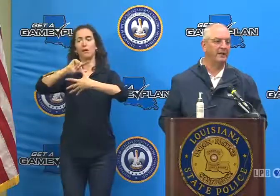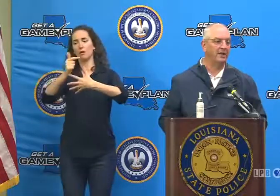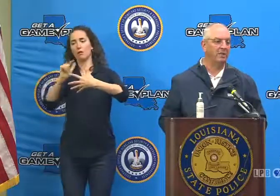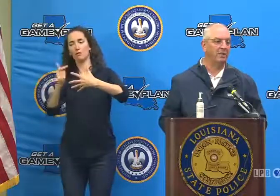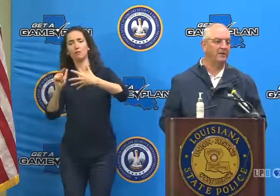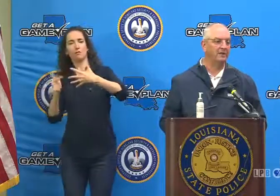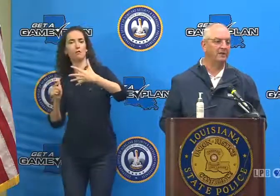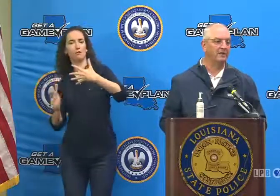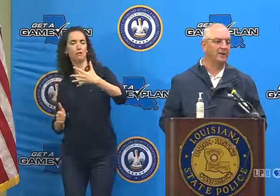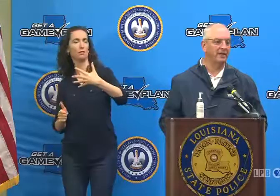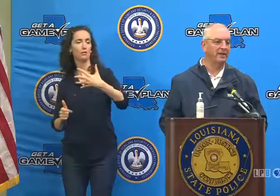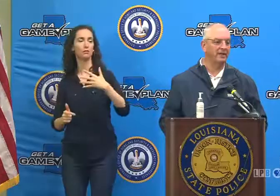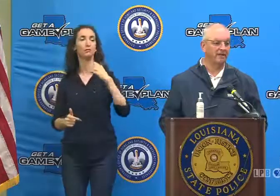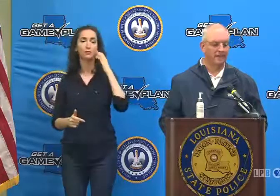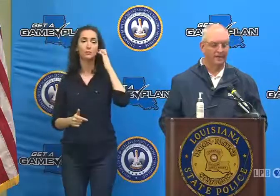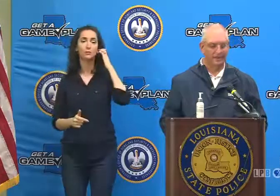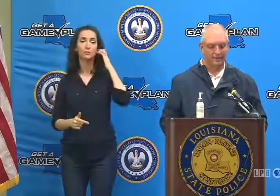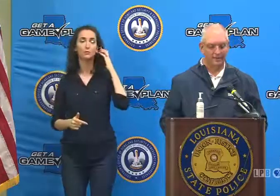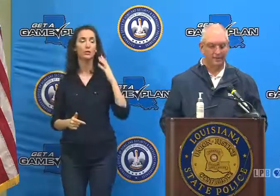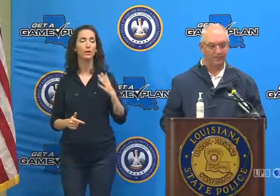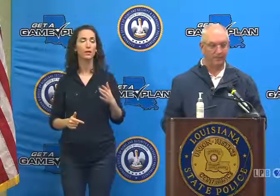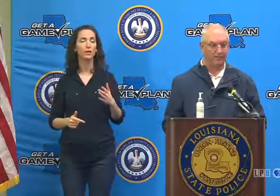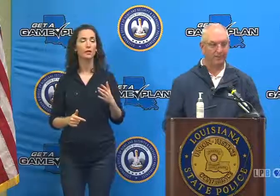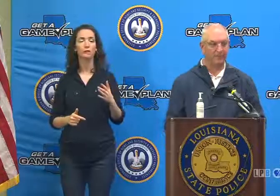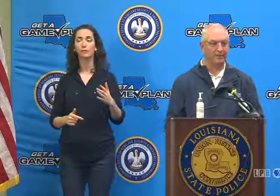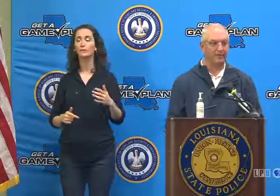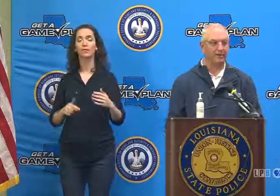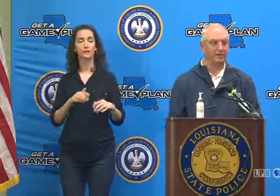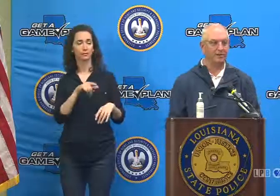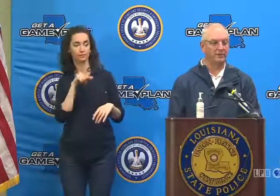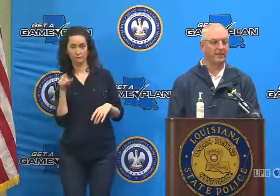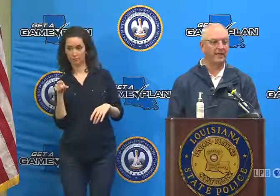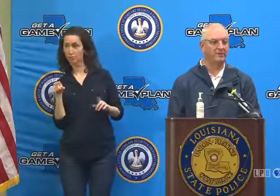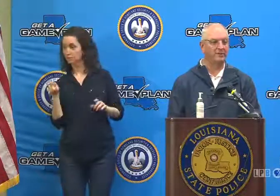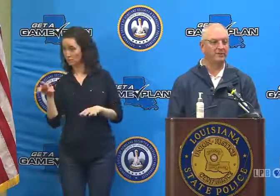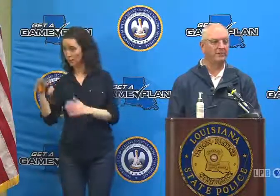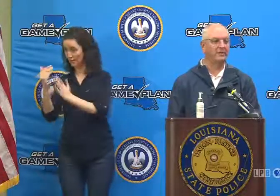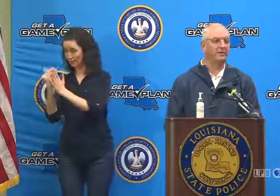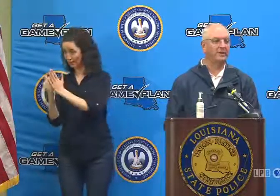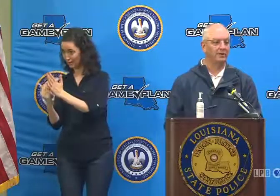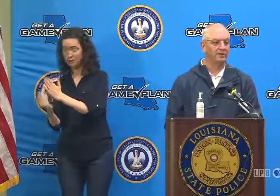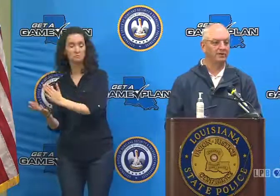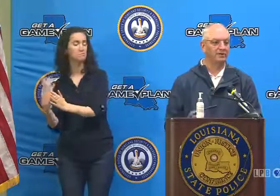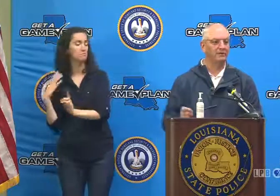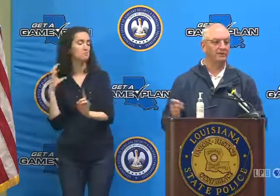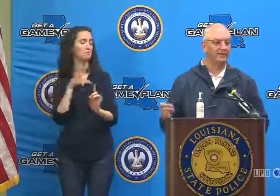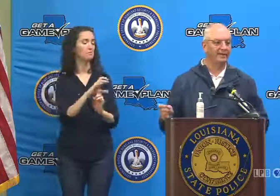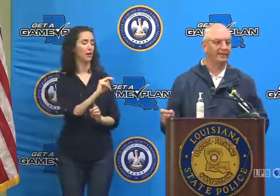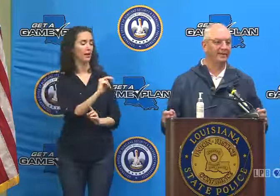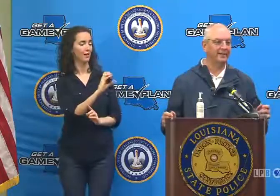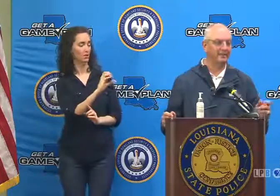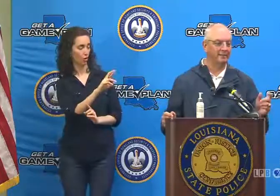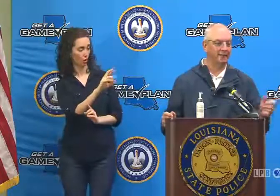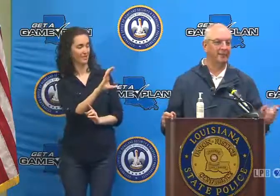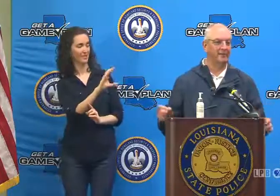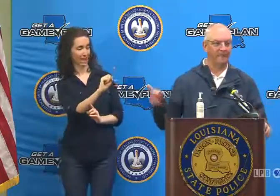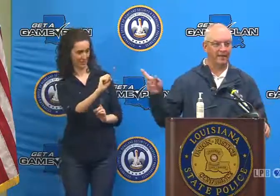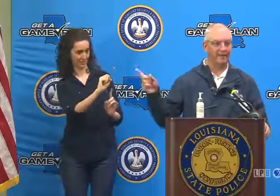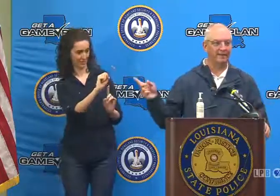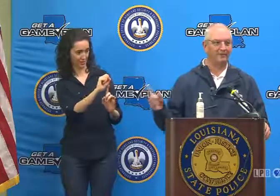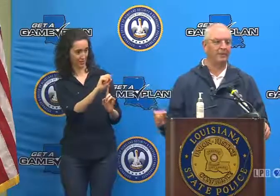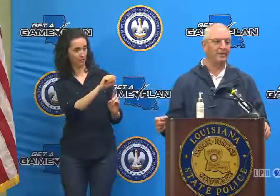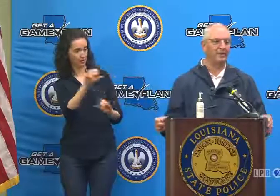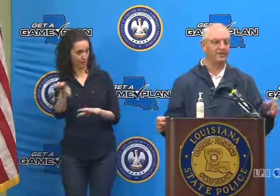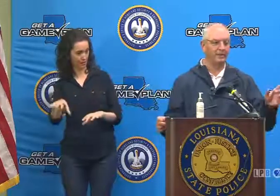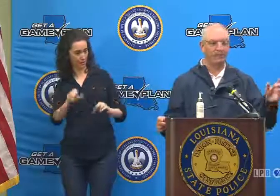And then working to get the NRCS to either undertake that mission or to let the parish